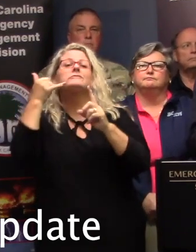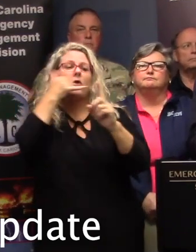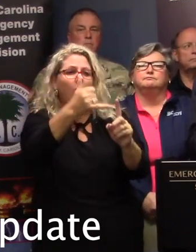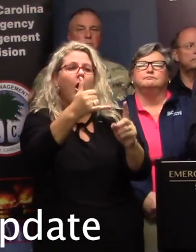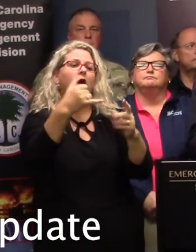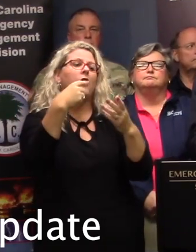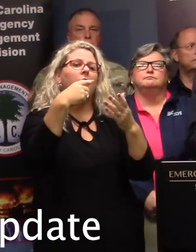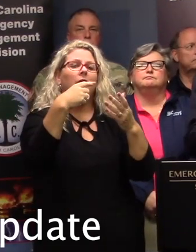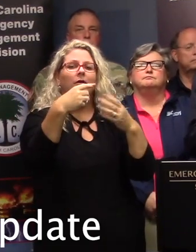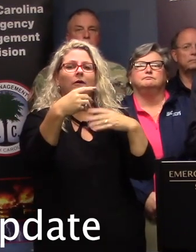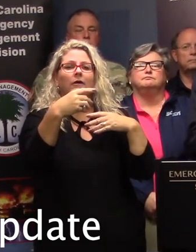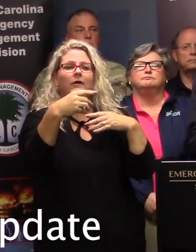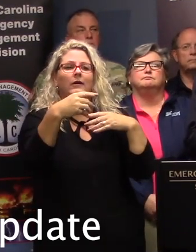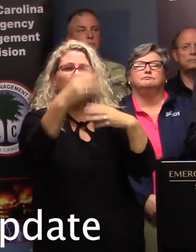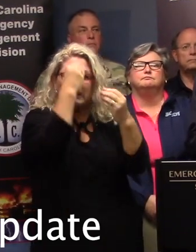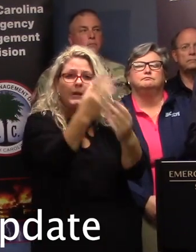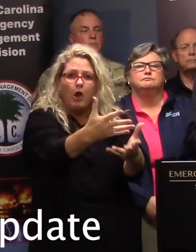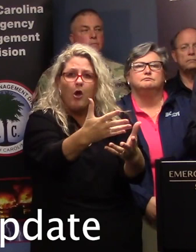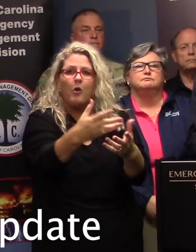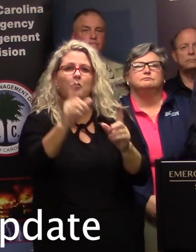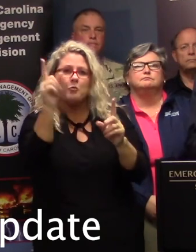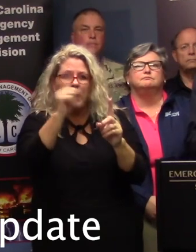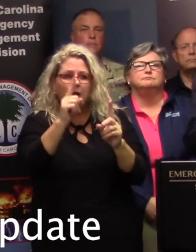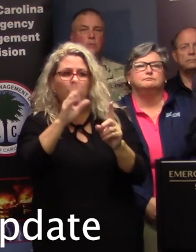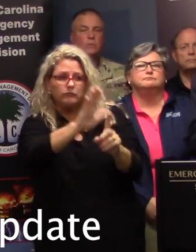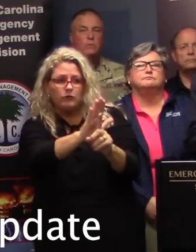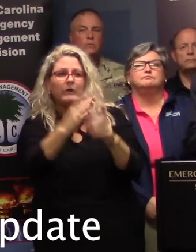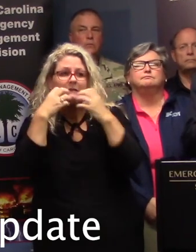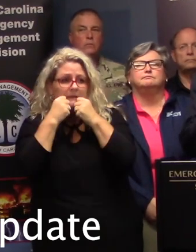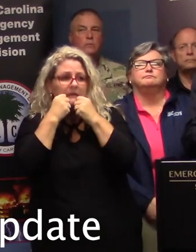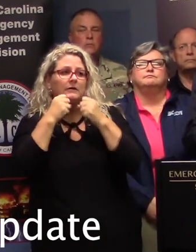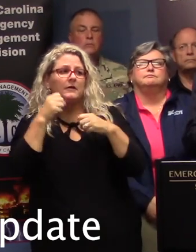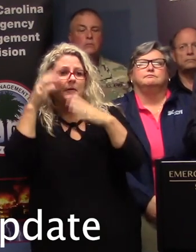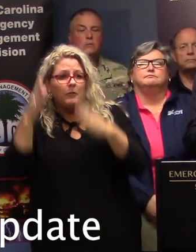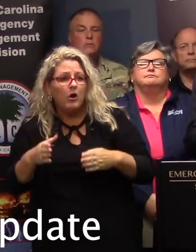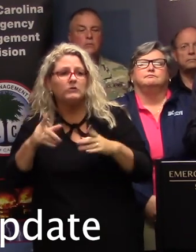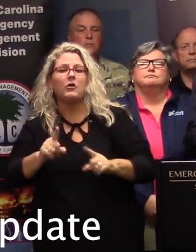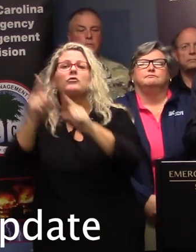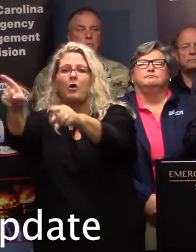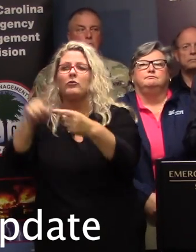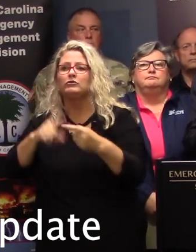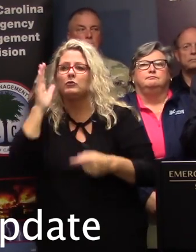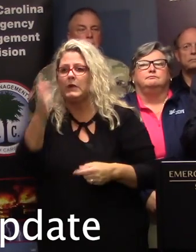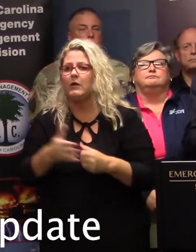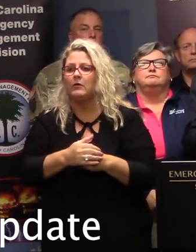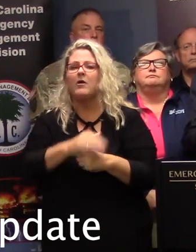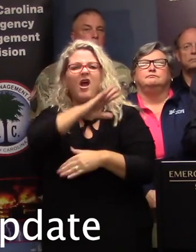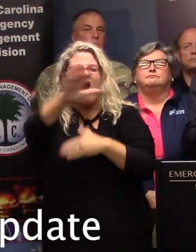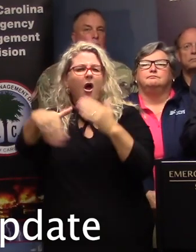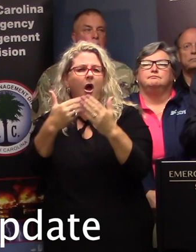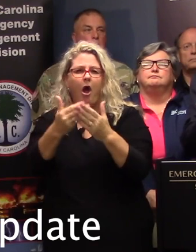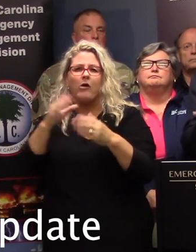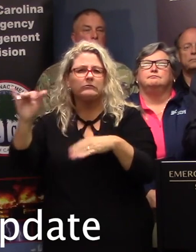as to the destination where those patients and residents will be evacuated. All of the facilities have